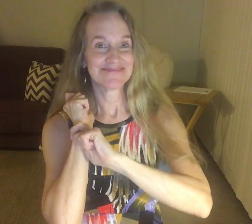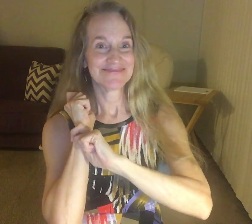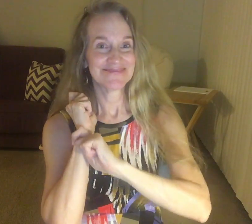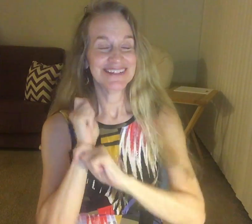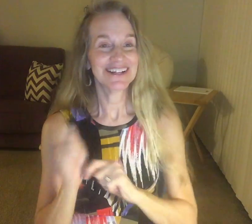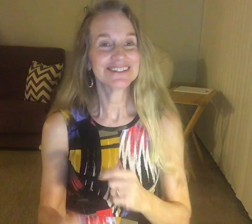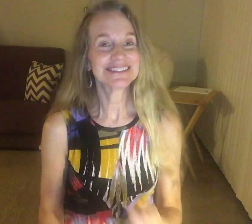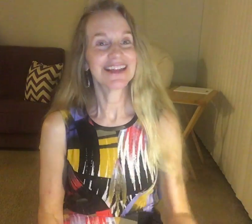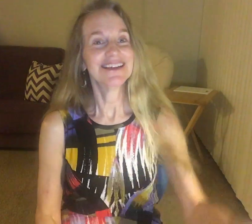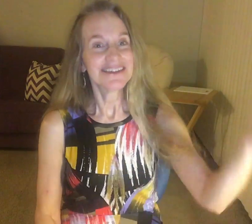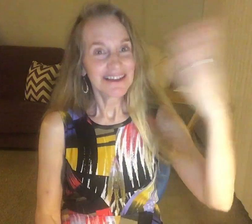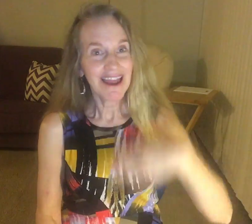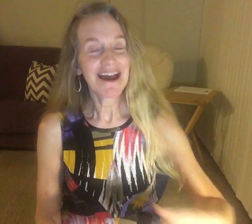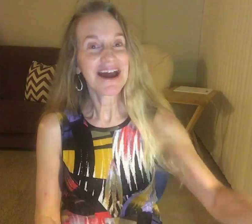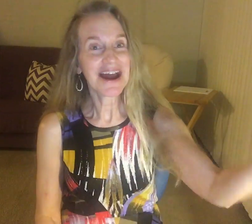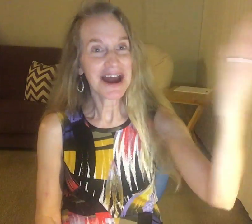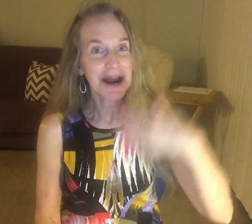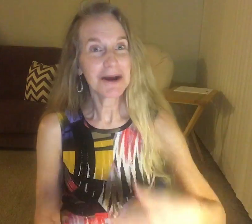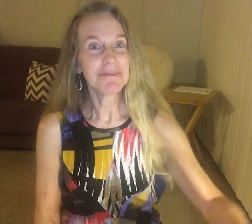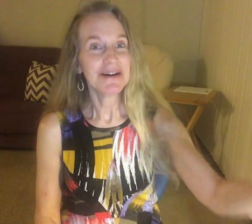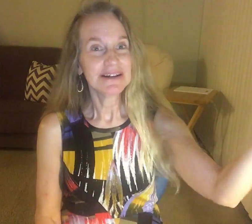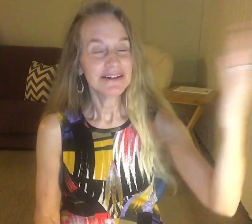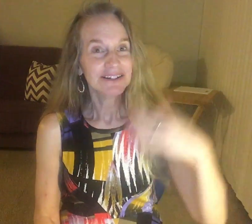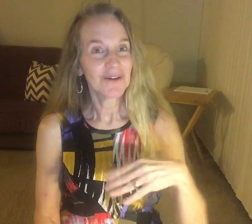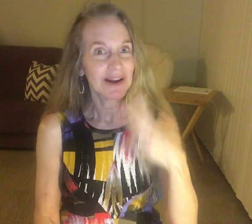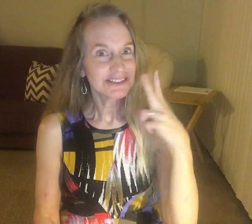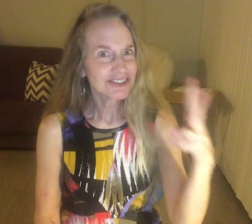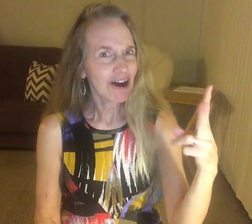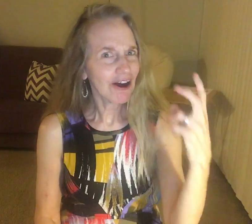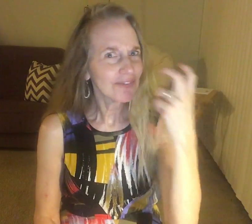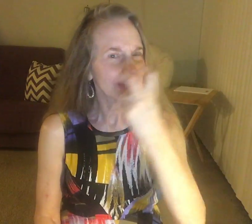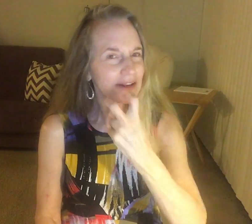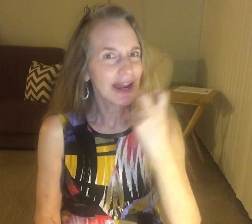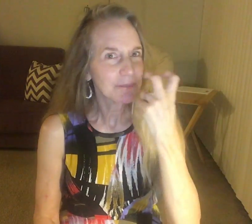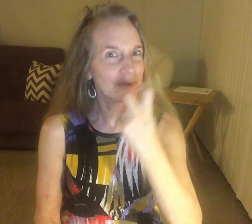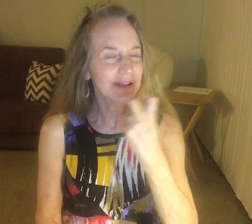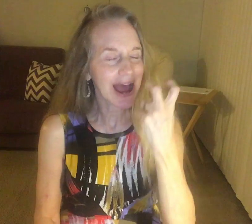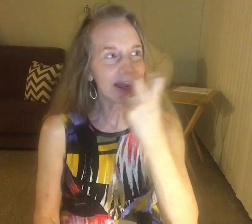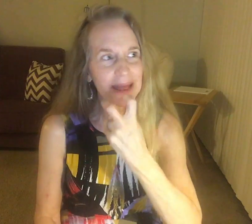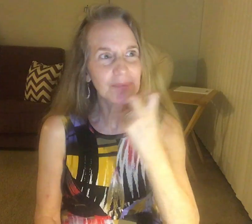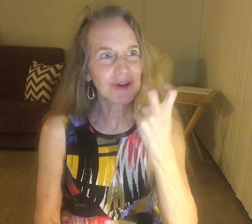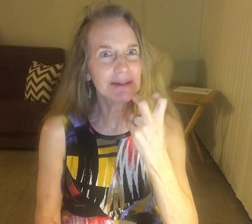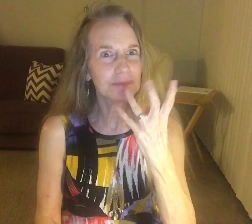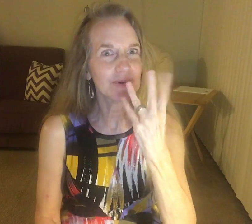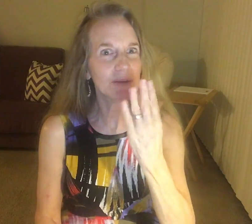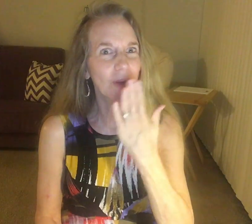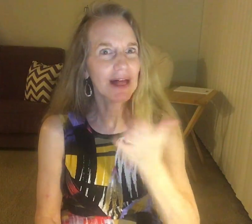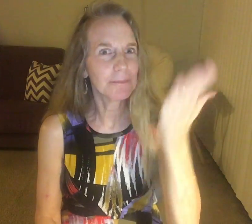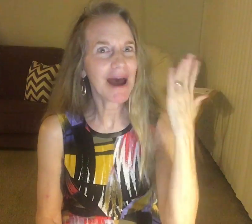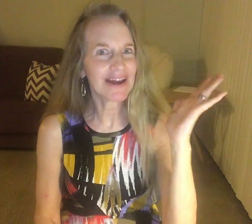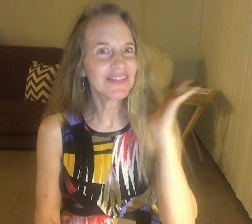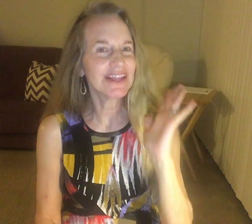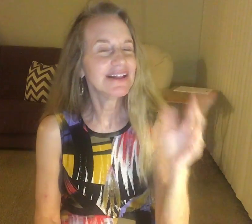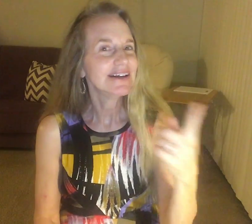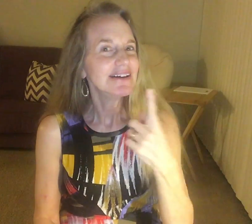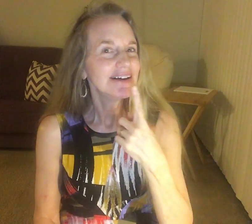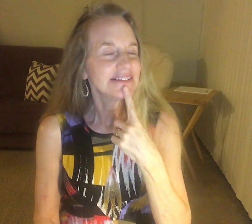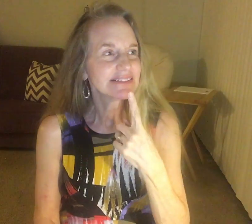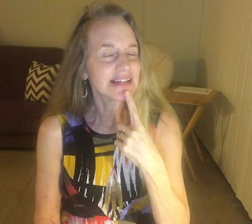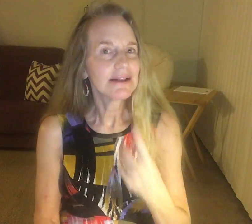You know. The time. You know. The I I reprie- I reprie- I Pretty well. Back to the end. They